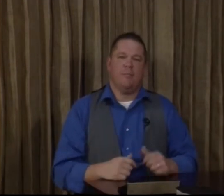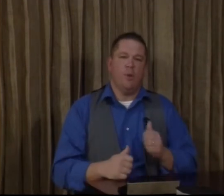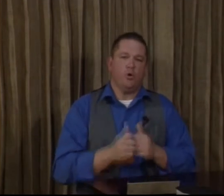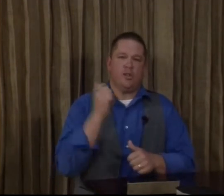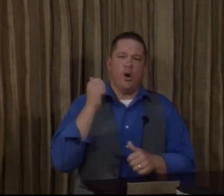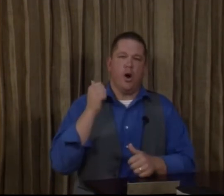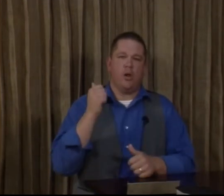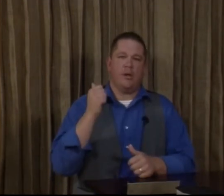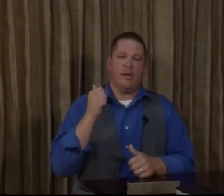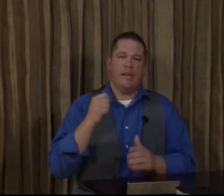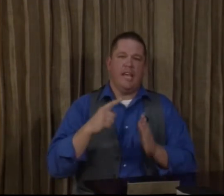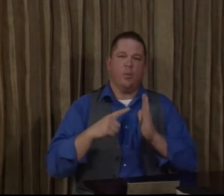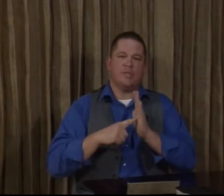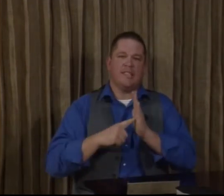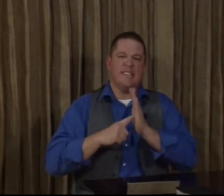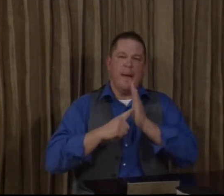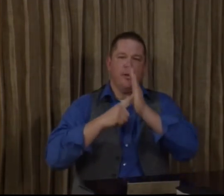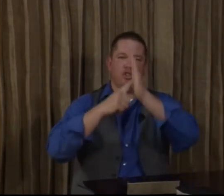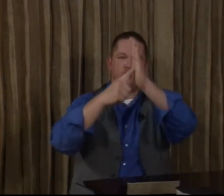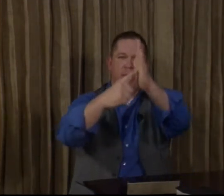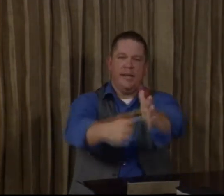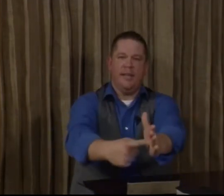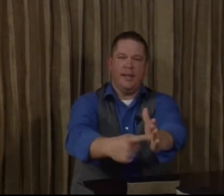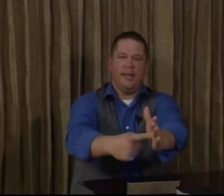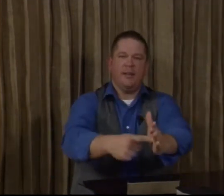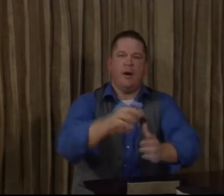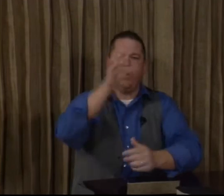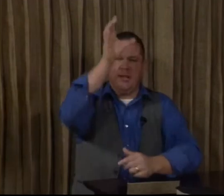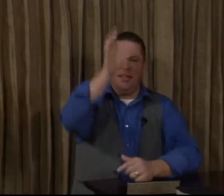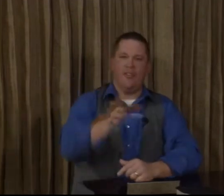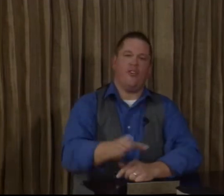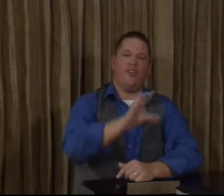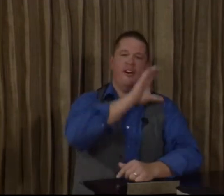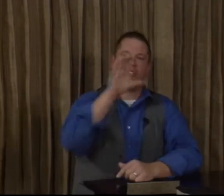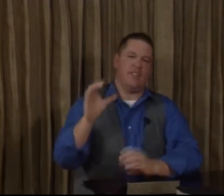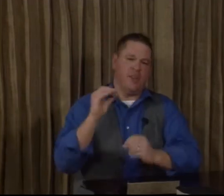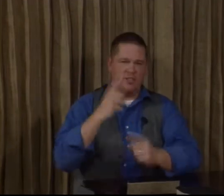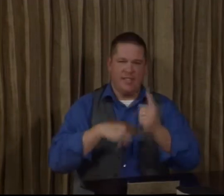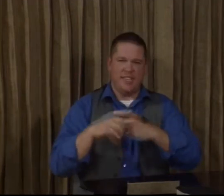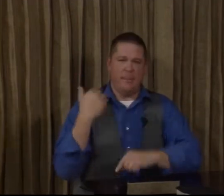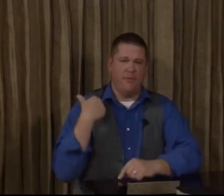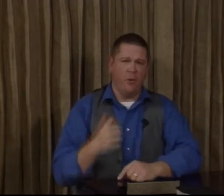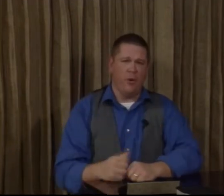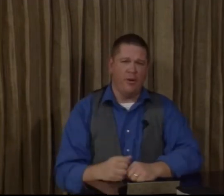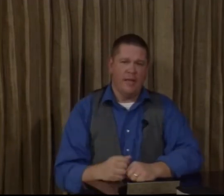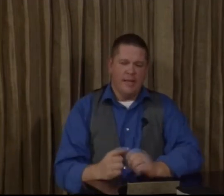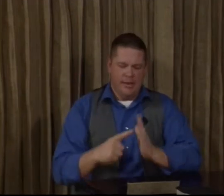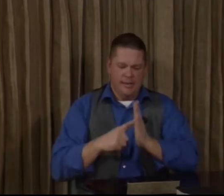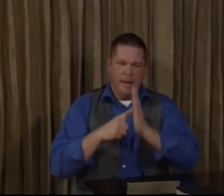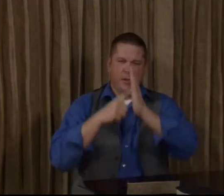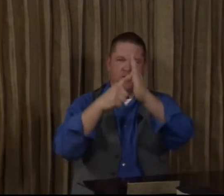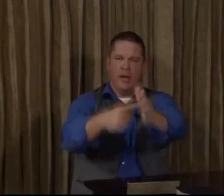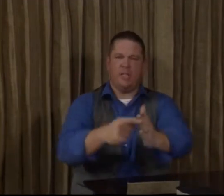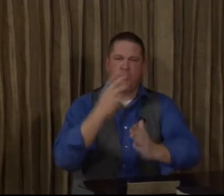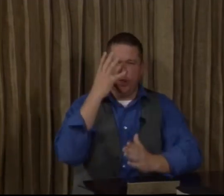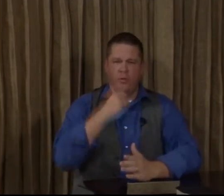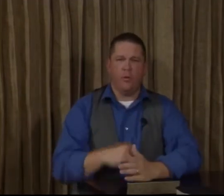And most of all, it was demonstrated by what he did on the cross. I've taught you that sign before. Demonstrate. It's beautiful.